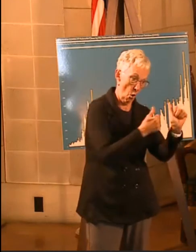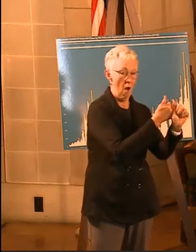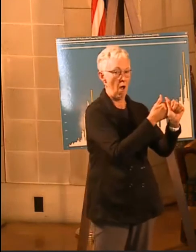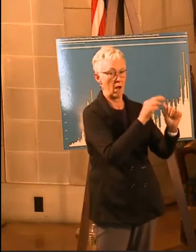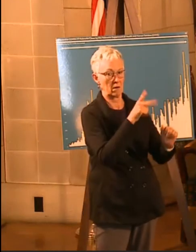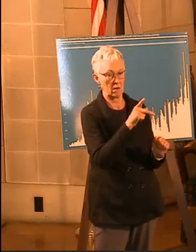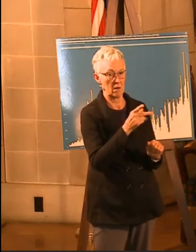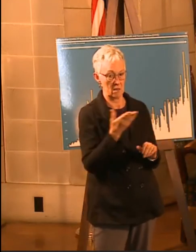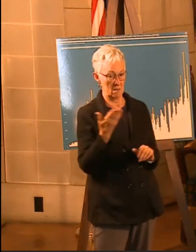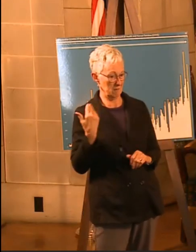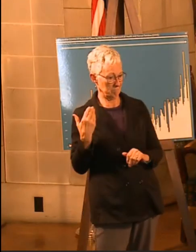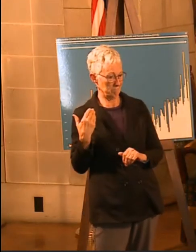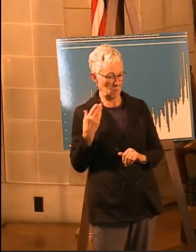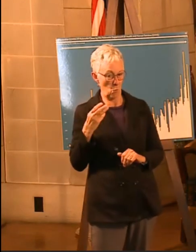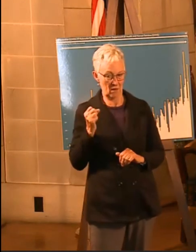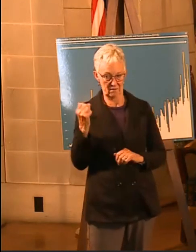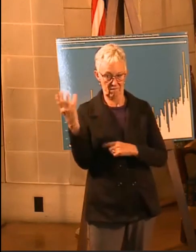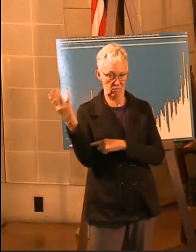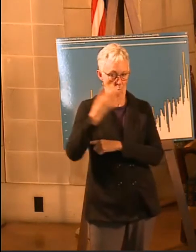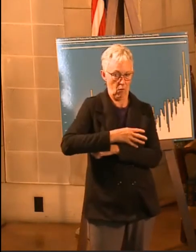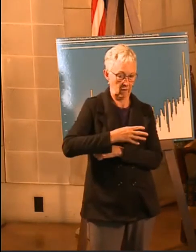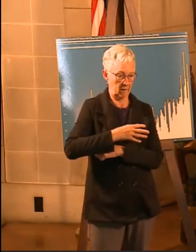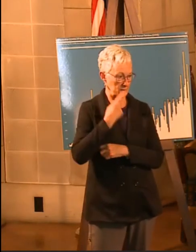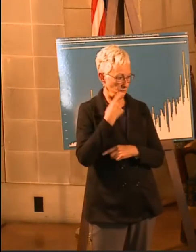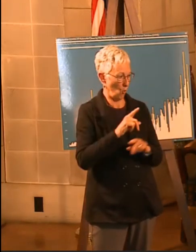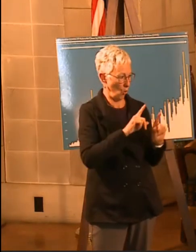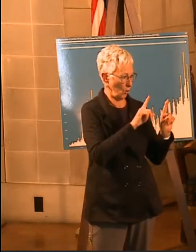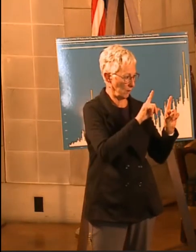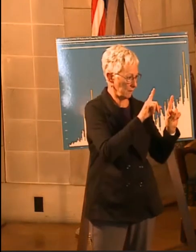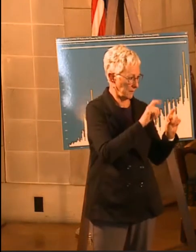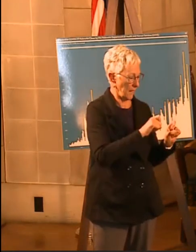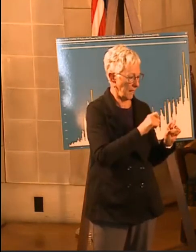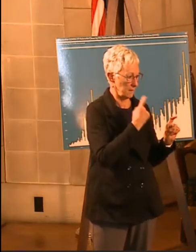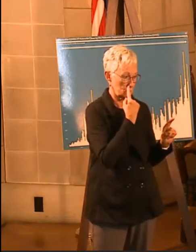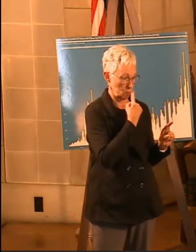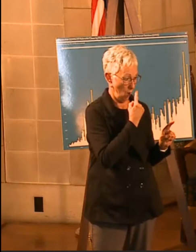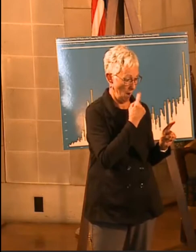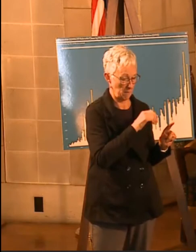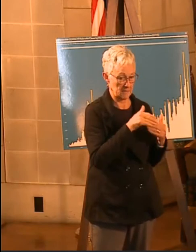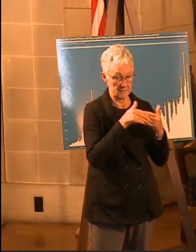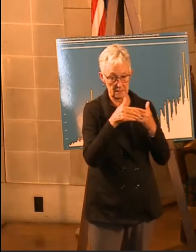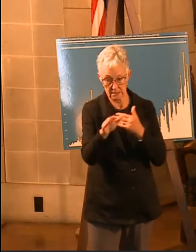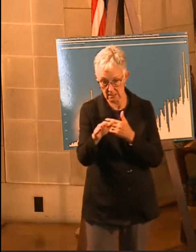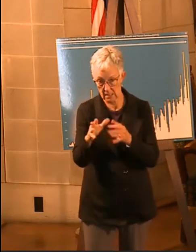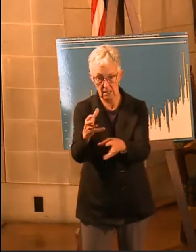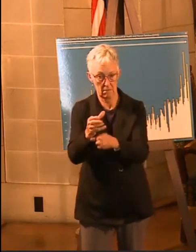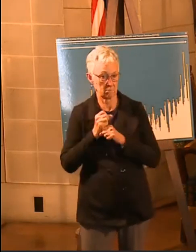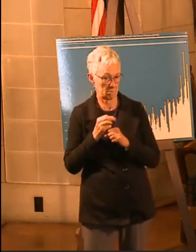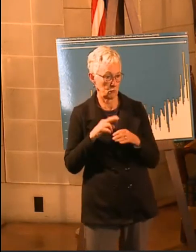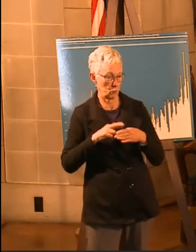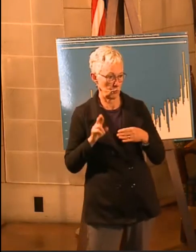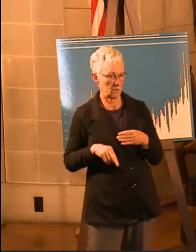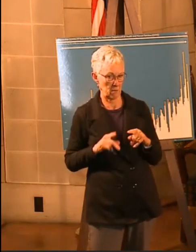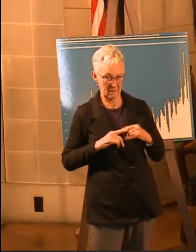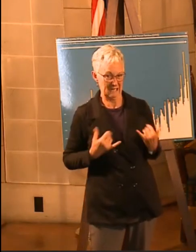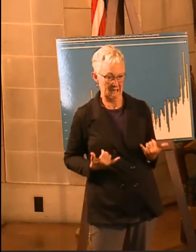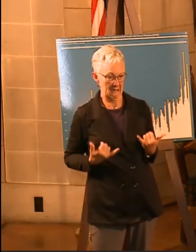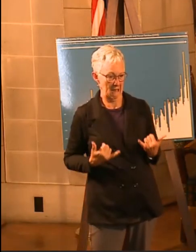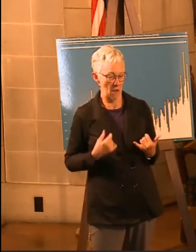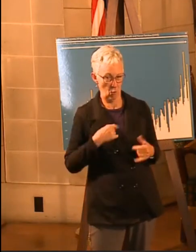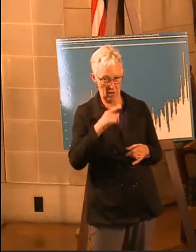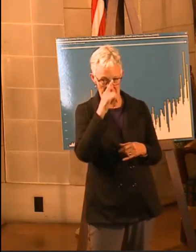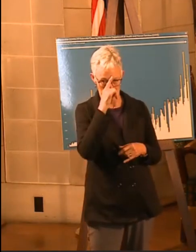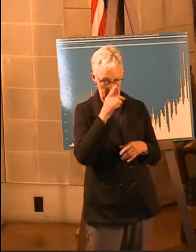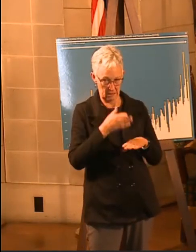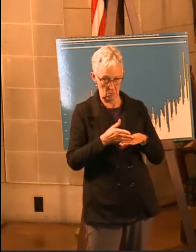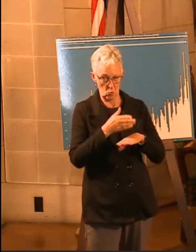was taking about four days to get some of this turnaround. That's not our service level that we want. But I do know that we are getting caught up. And on Tuesday, I